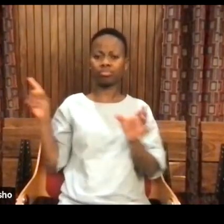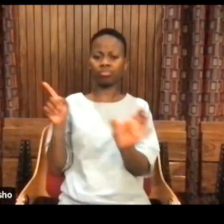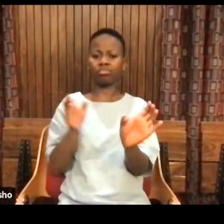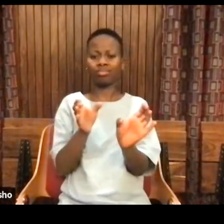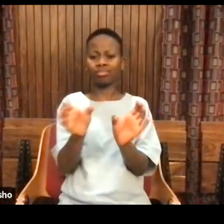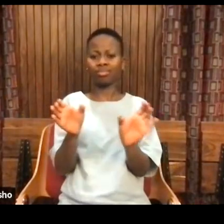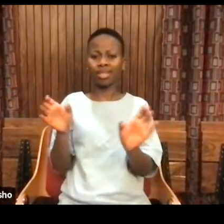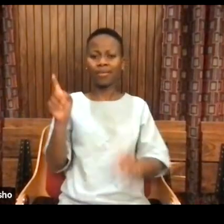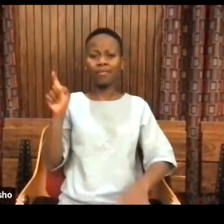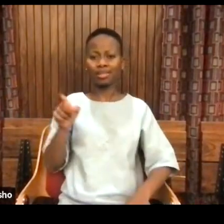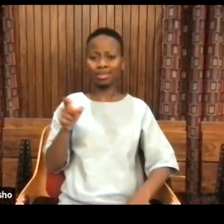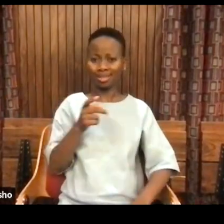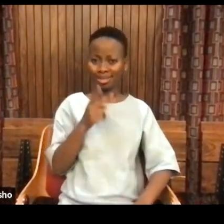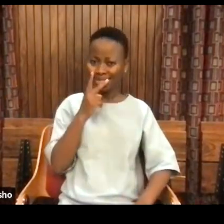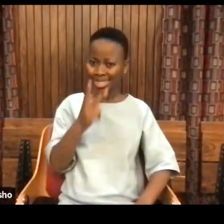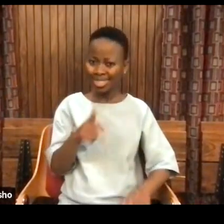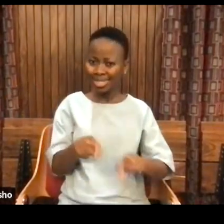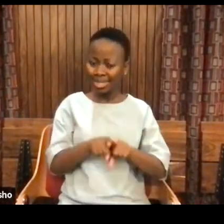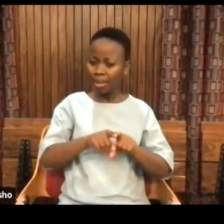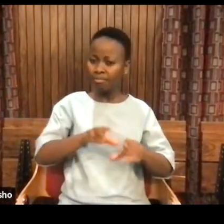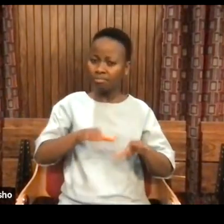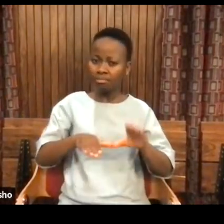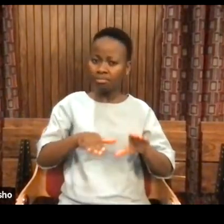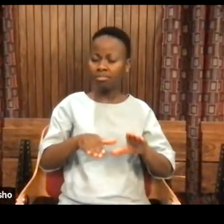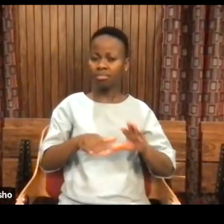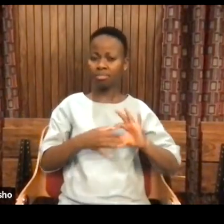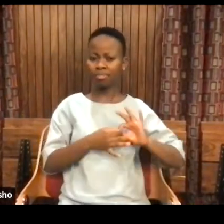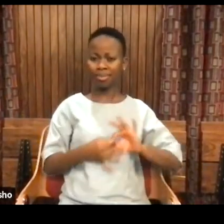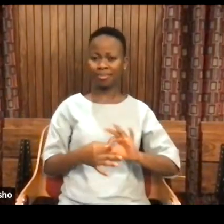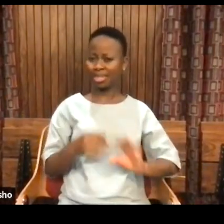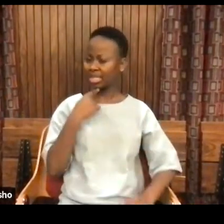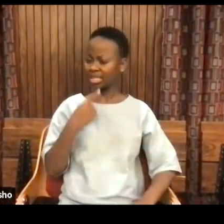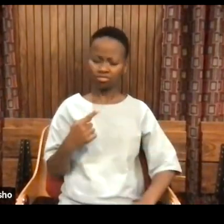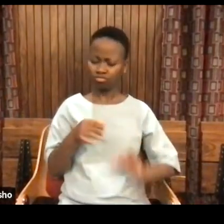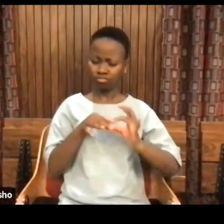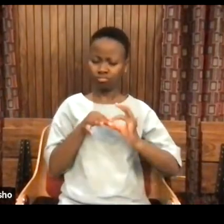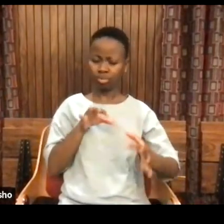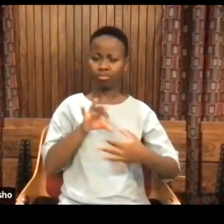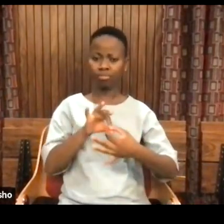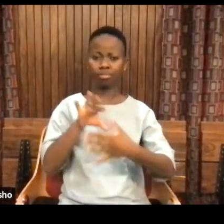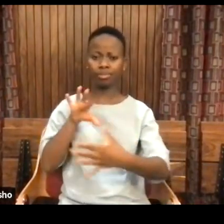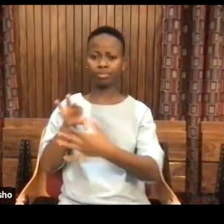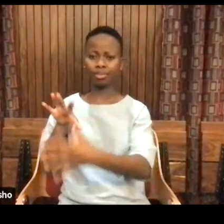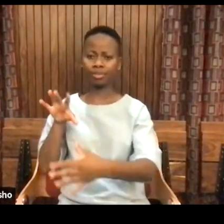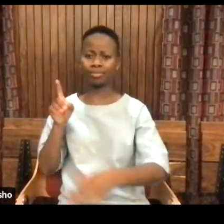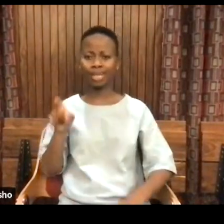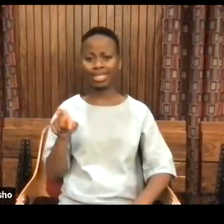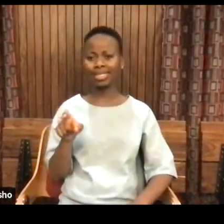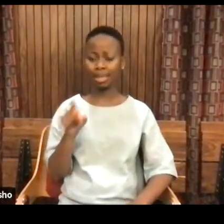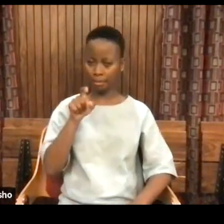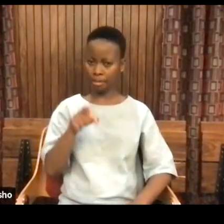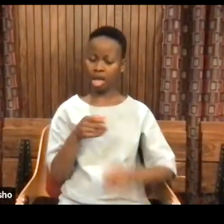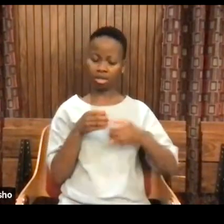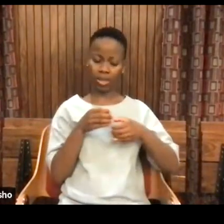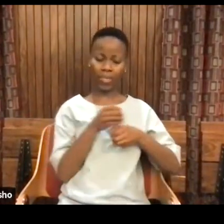cut it out. Now you have nuclear family.